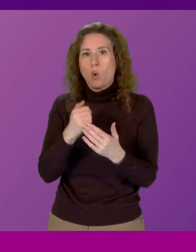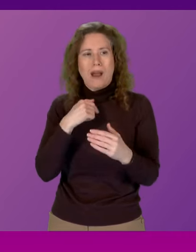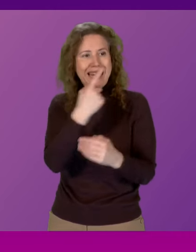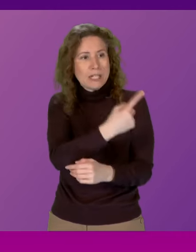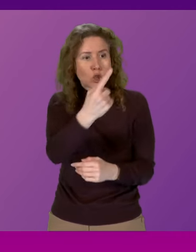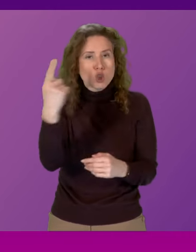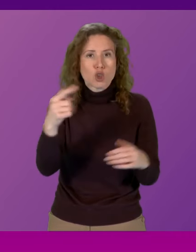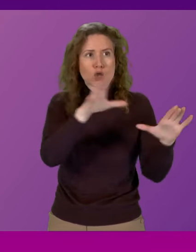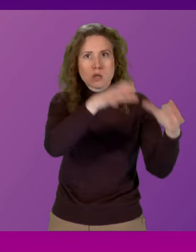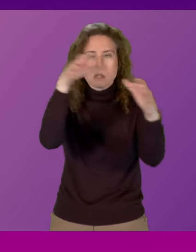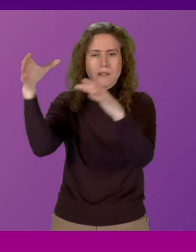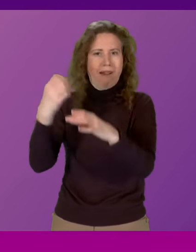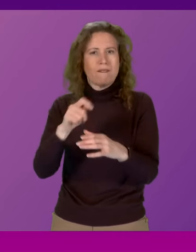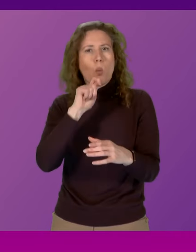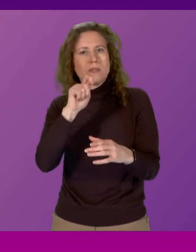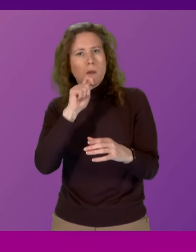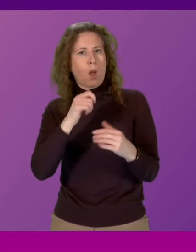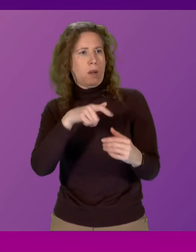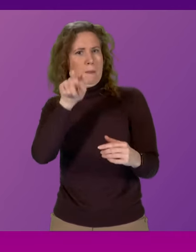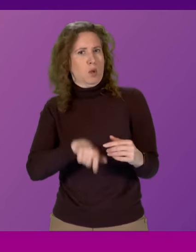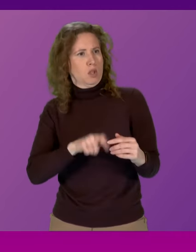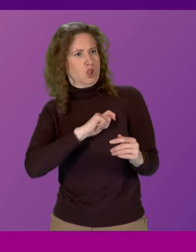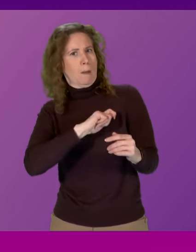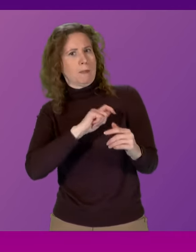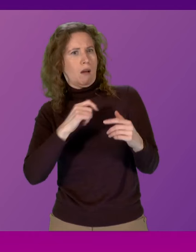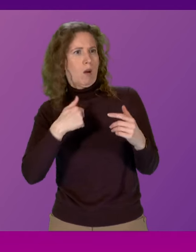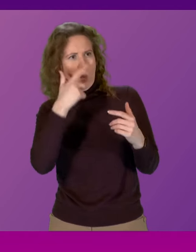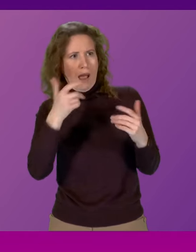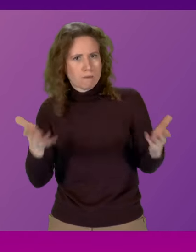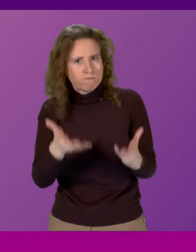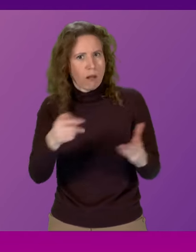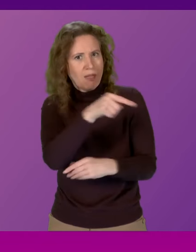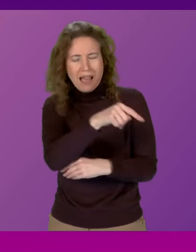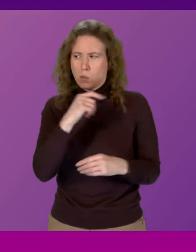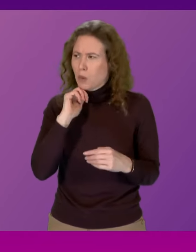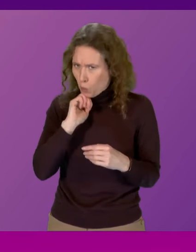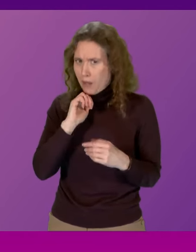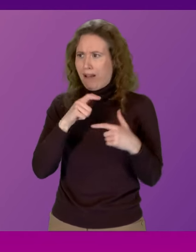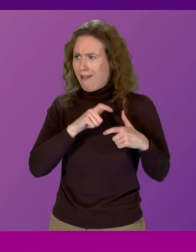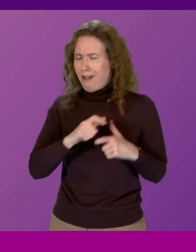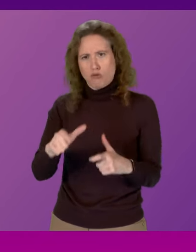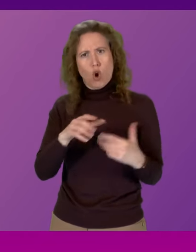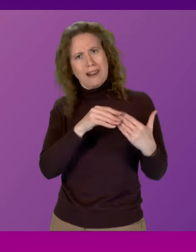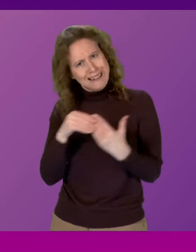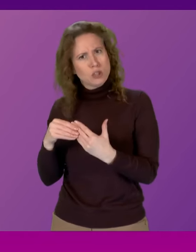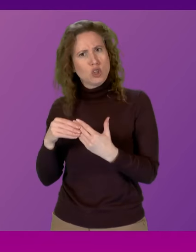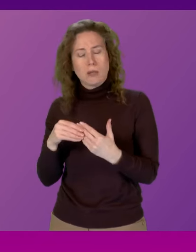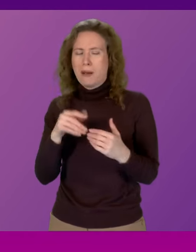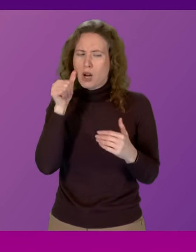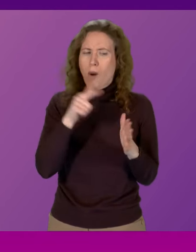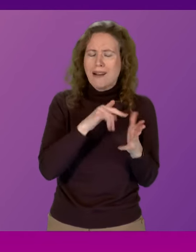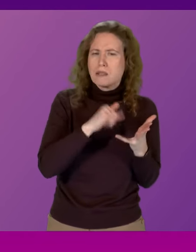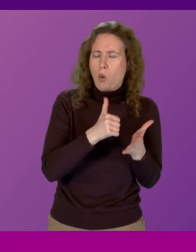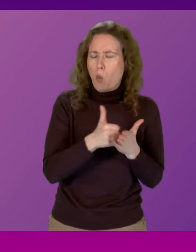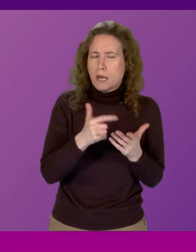in every single health board. We will continue to demonstrate that leadership. And I know Anasawa, he's always faltering